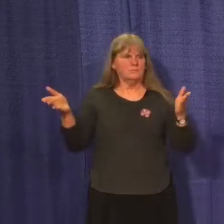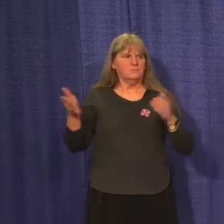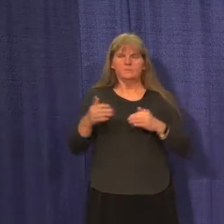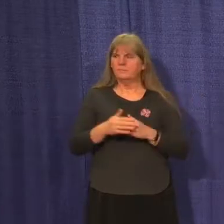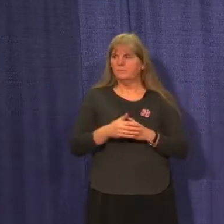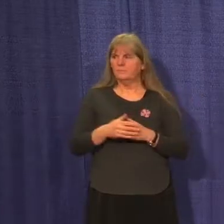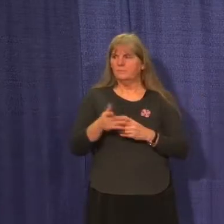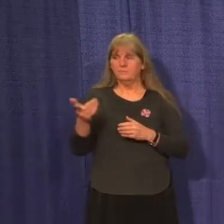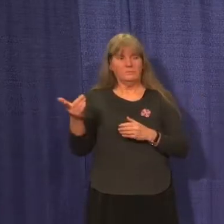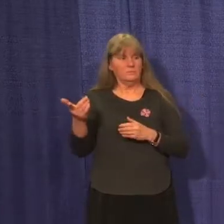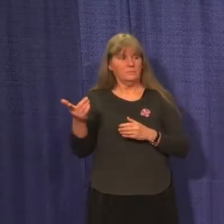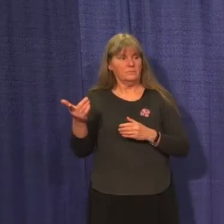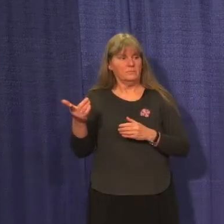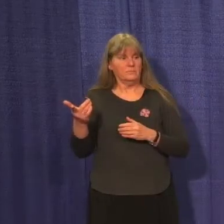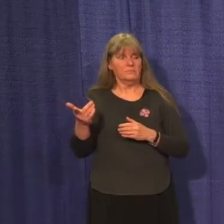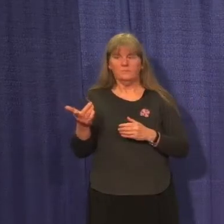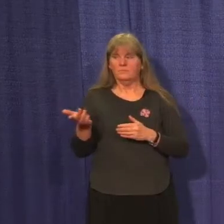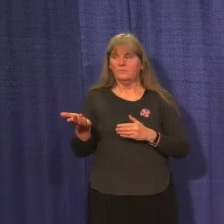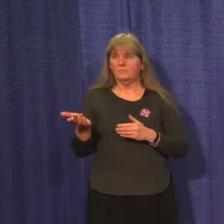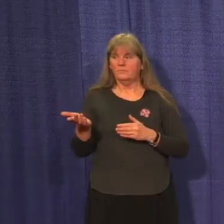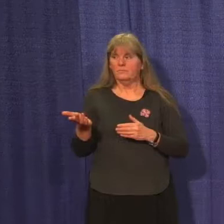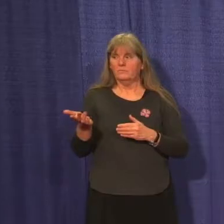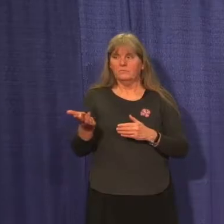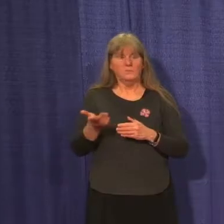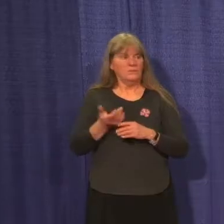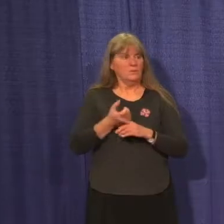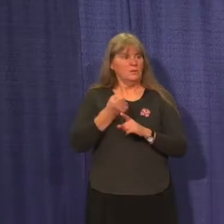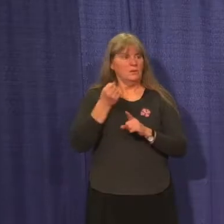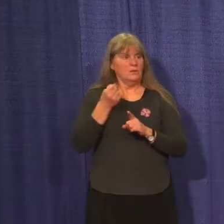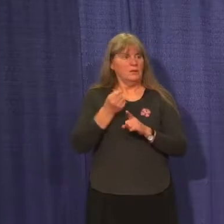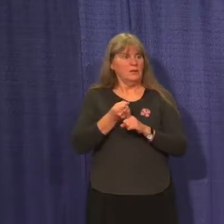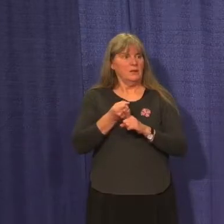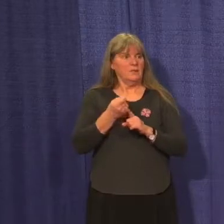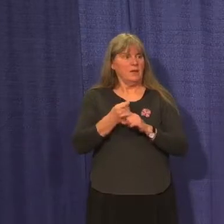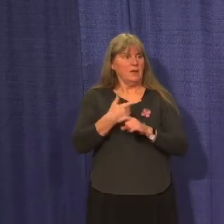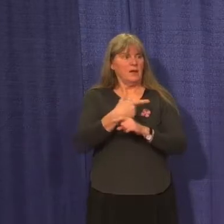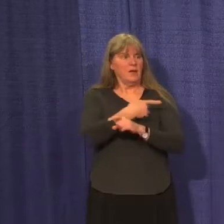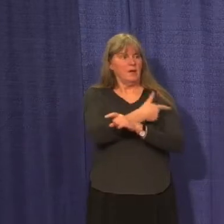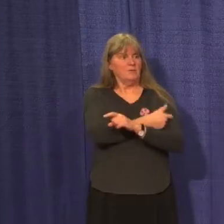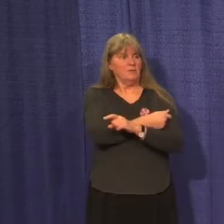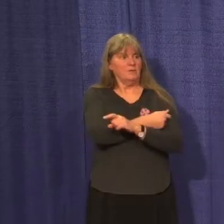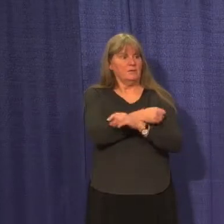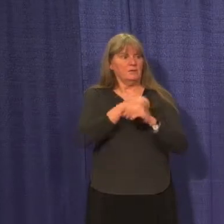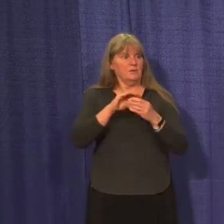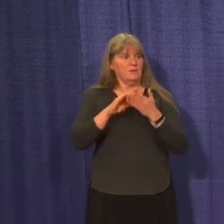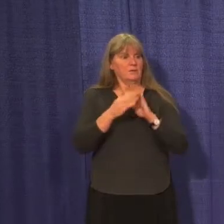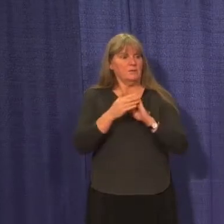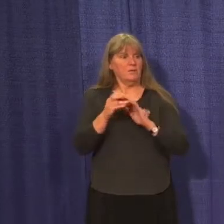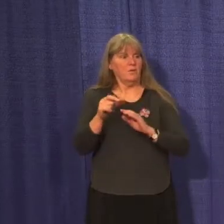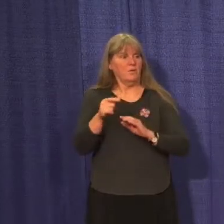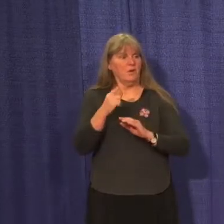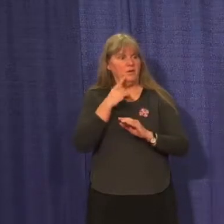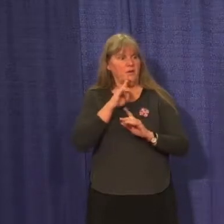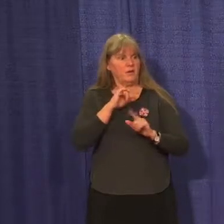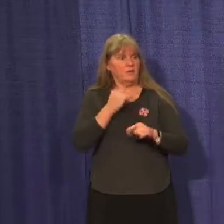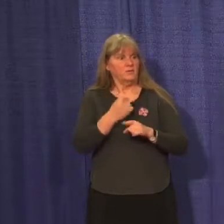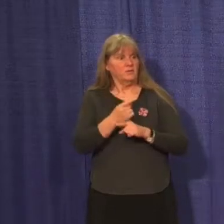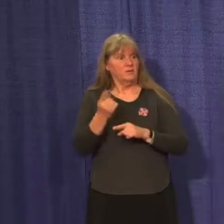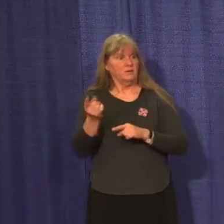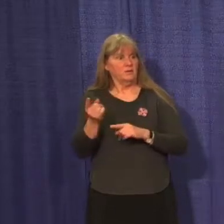Do you want to talk about the effect of the vaccine and what we think it will be in the community? Because I think that's the answer.